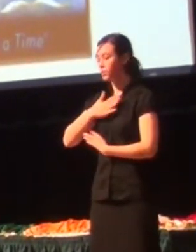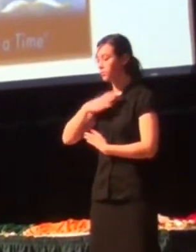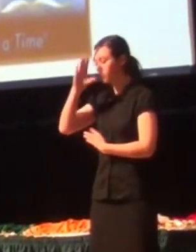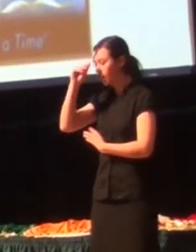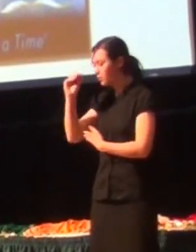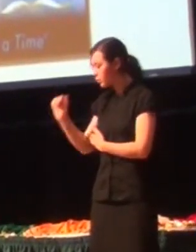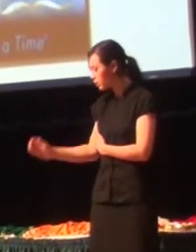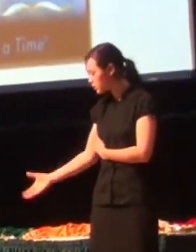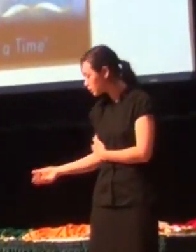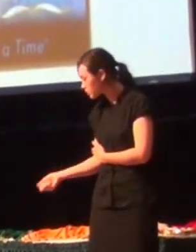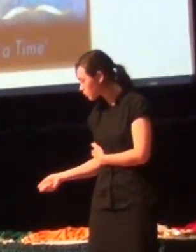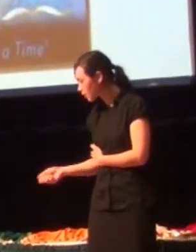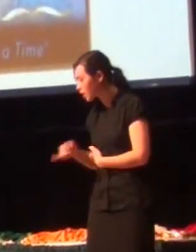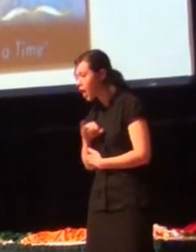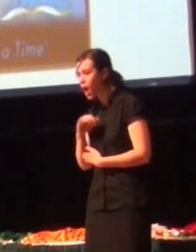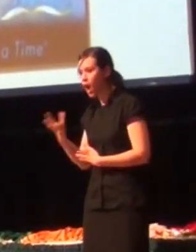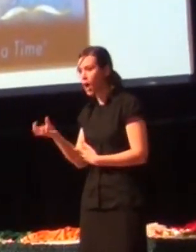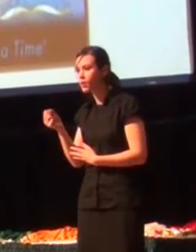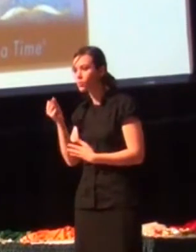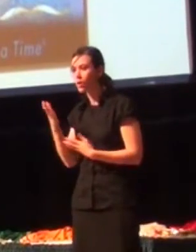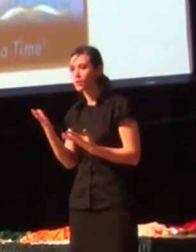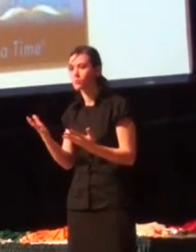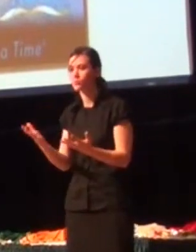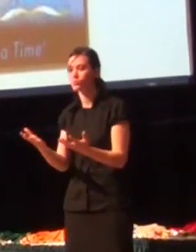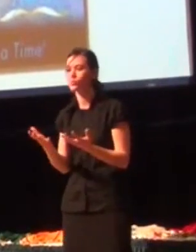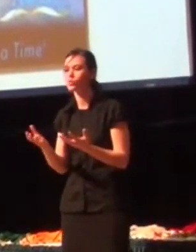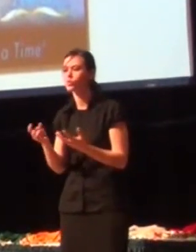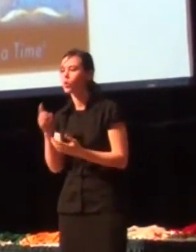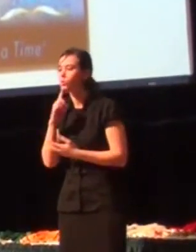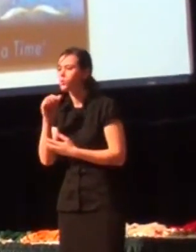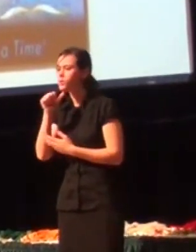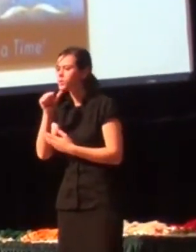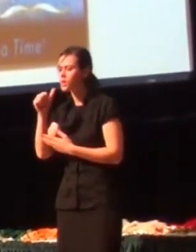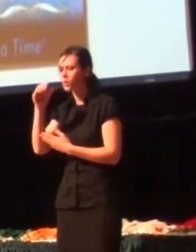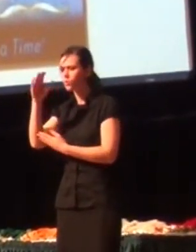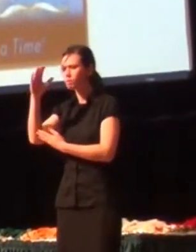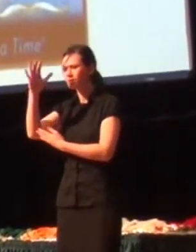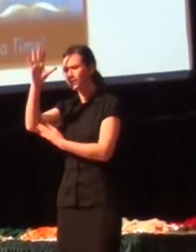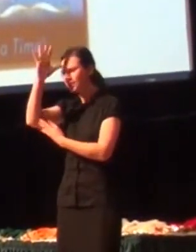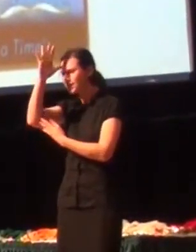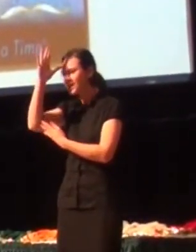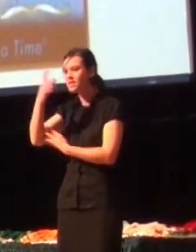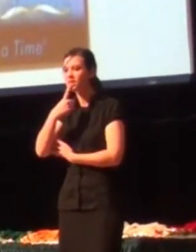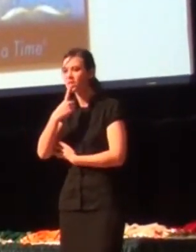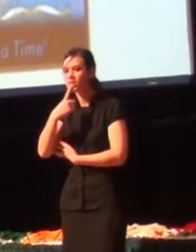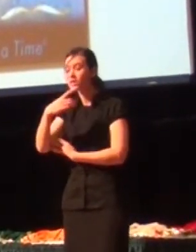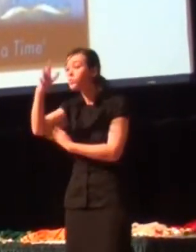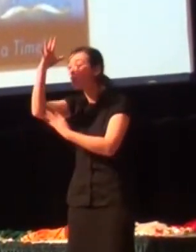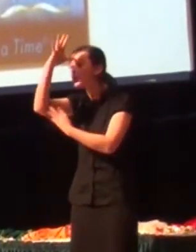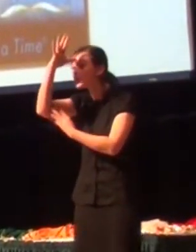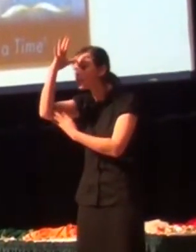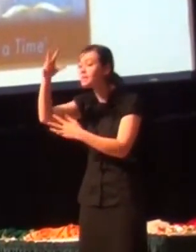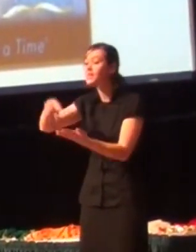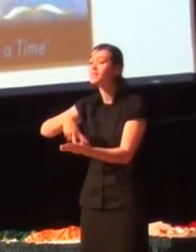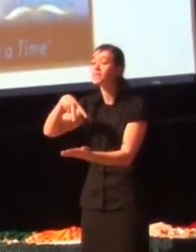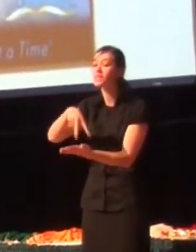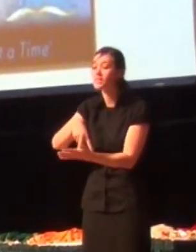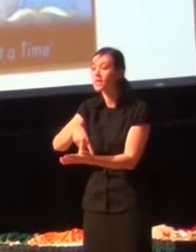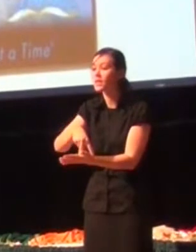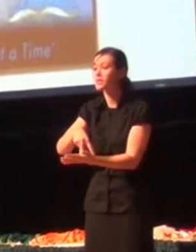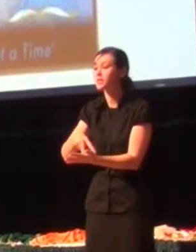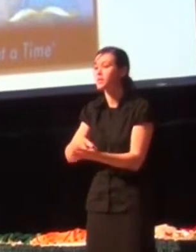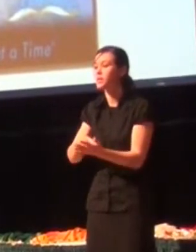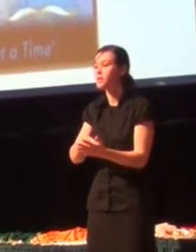I want him to know that it's not about what his dad said. It's about where his dad stands. I want a life built of purpose and